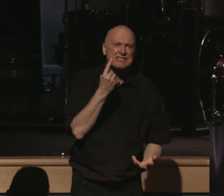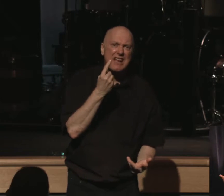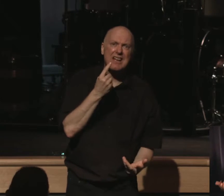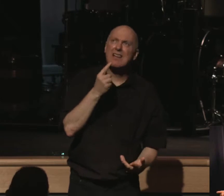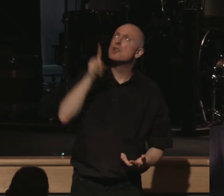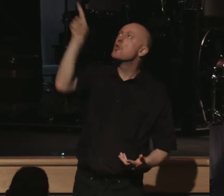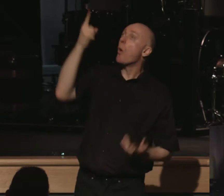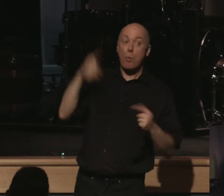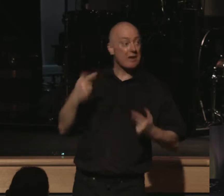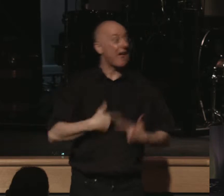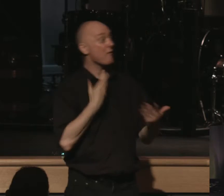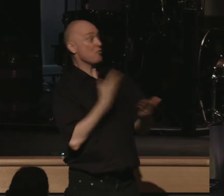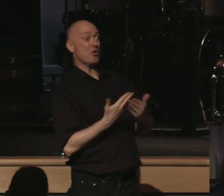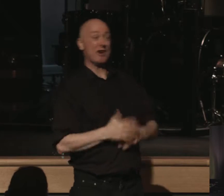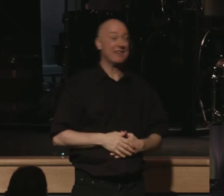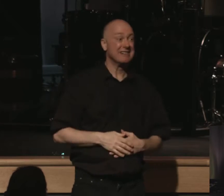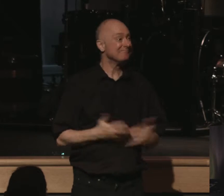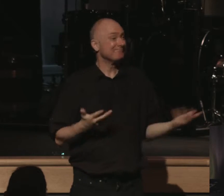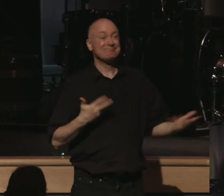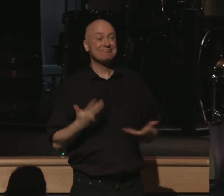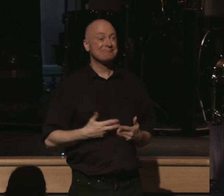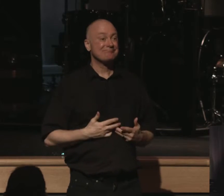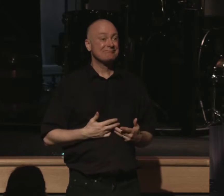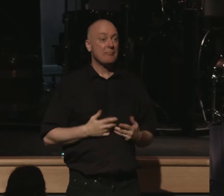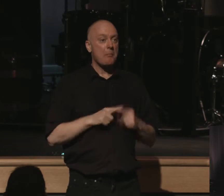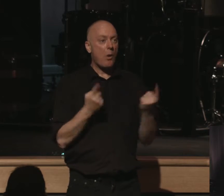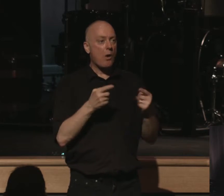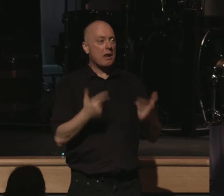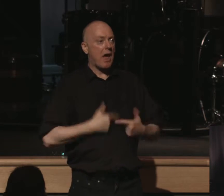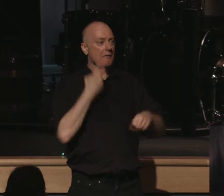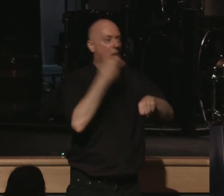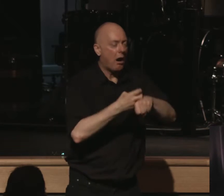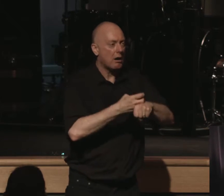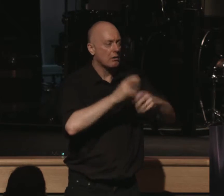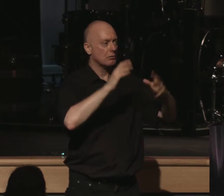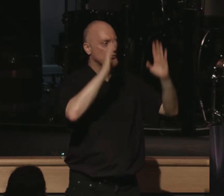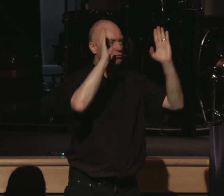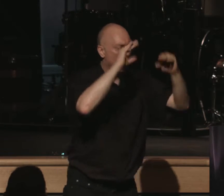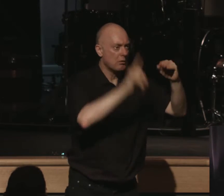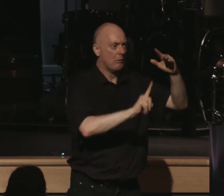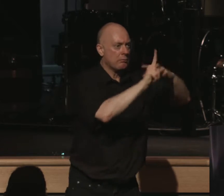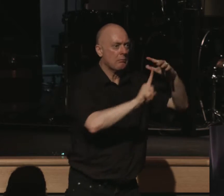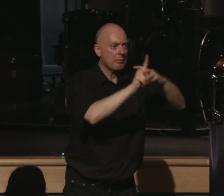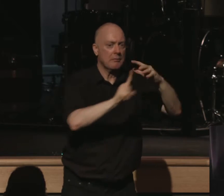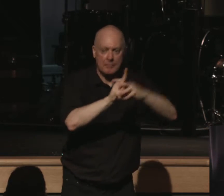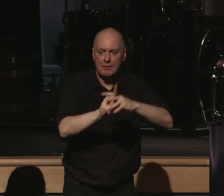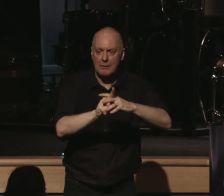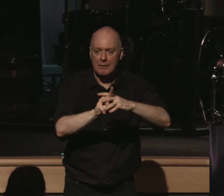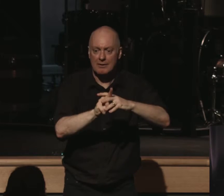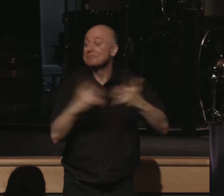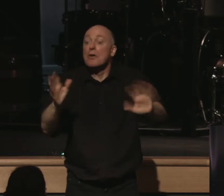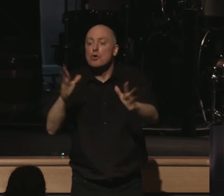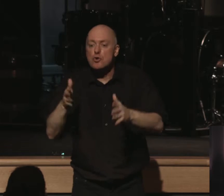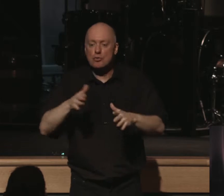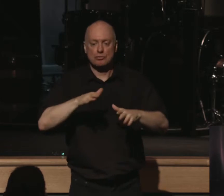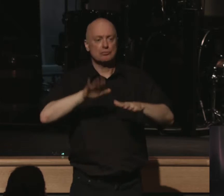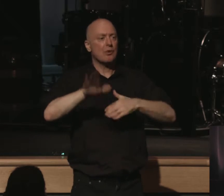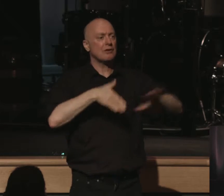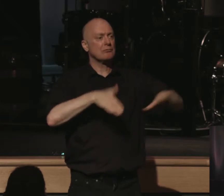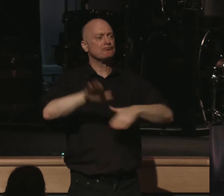is good. But I get a sense of who you are when life is hard. And I see trials in your life. If you're walking down the street hand in hand